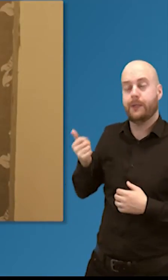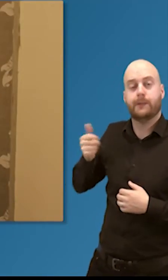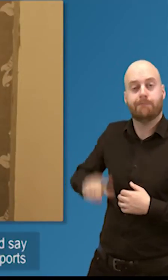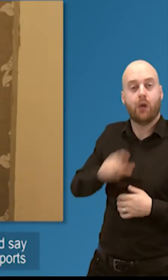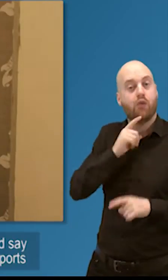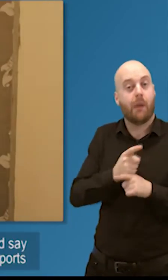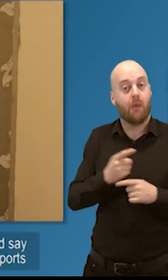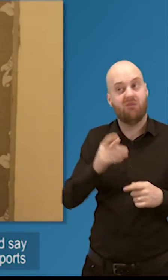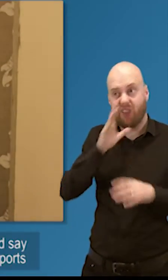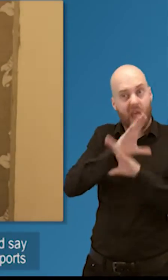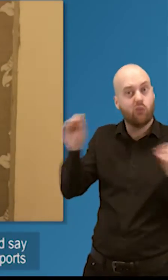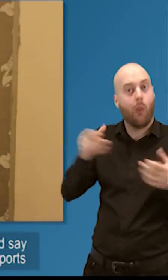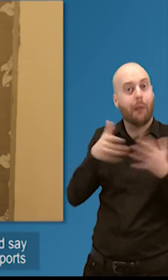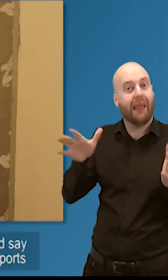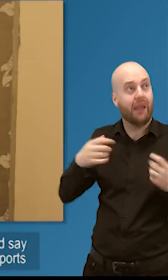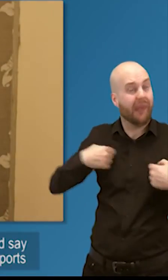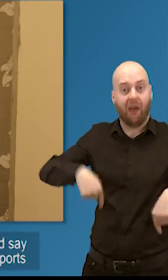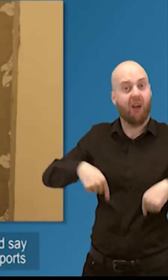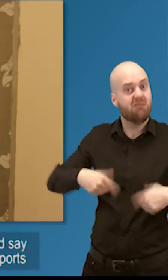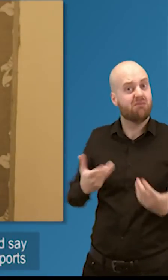things charities can do to improve trust